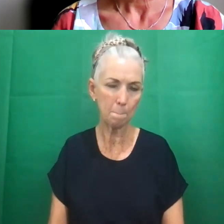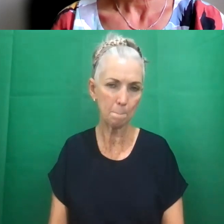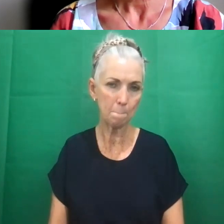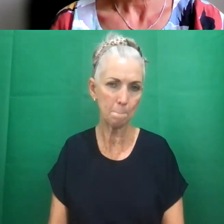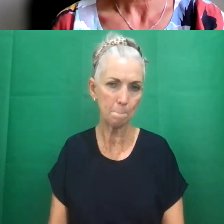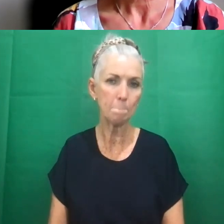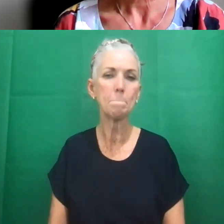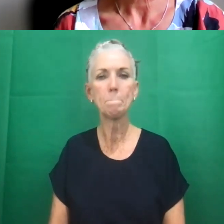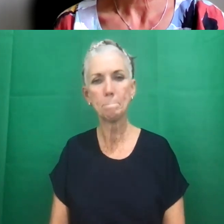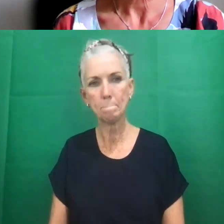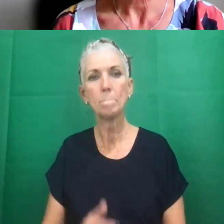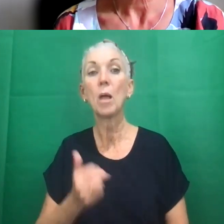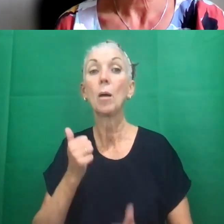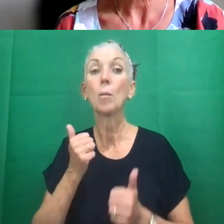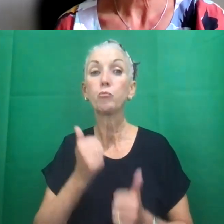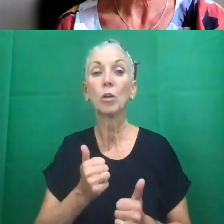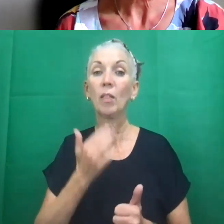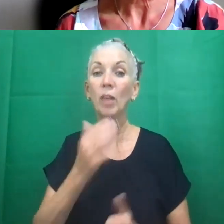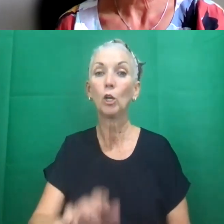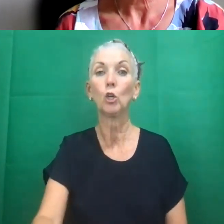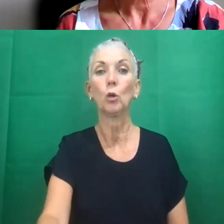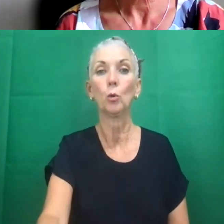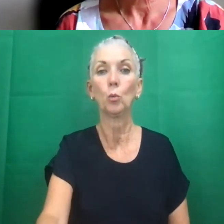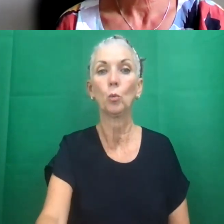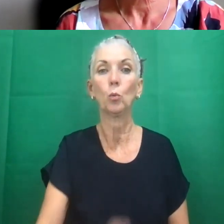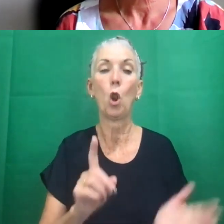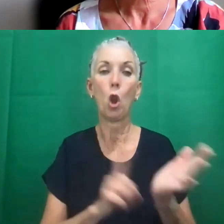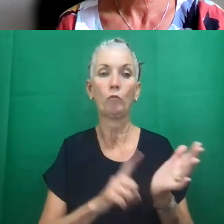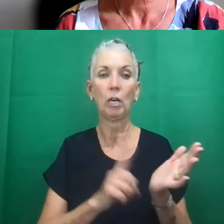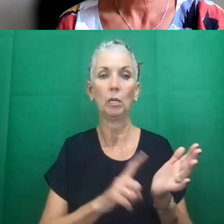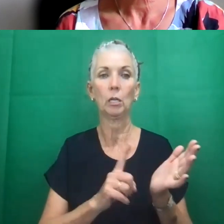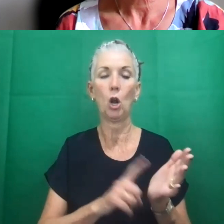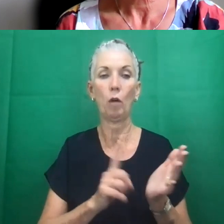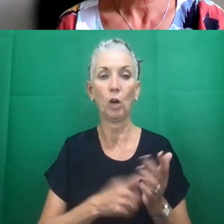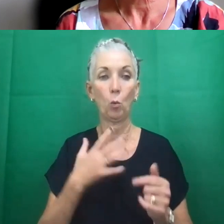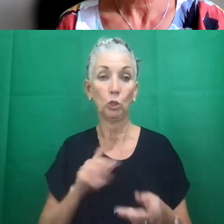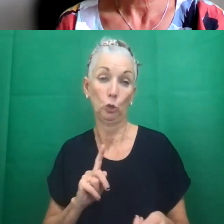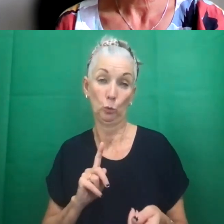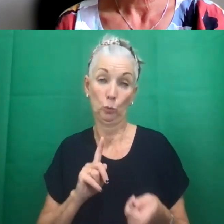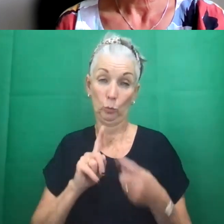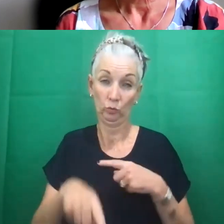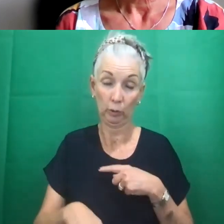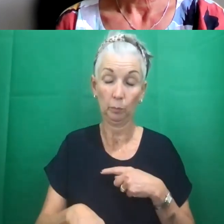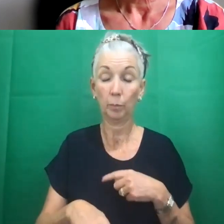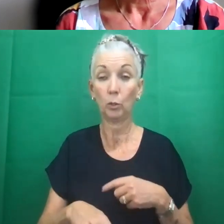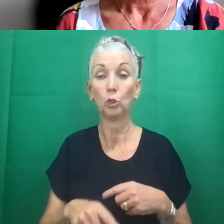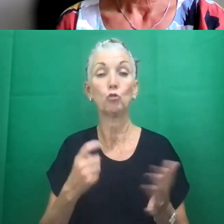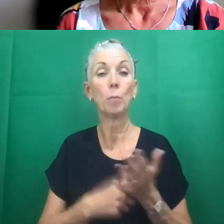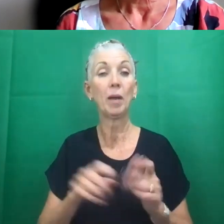Brilliant, thank you. And I just wanted to actually come in on Rebecca's question myself as someone who does organise events and activities